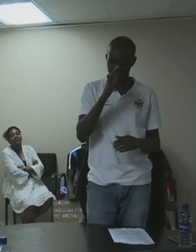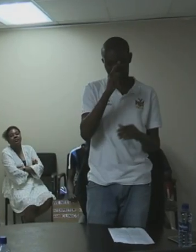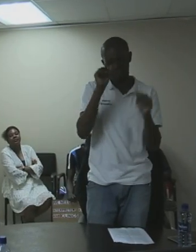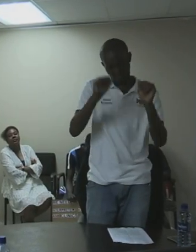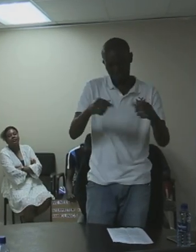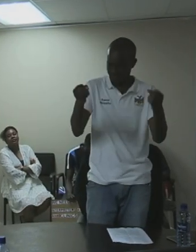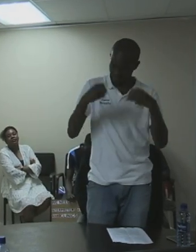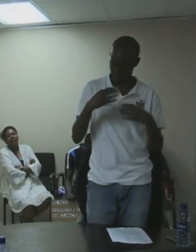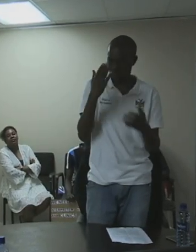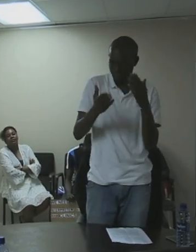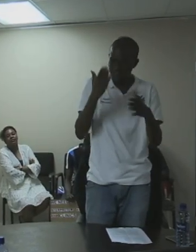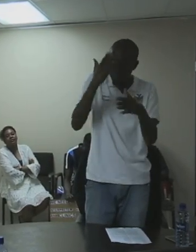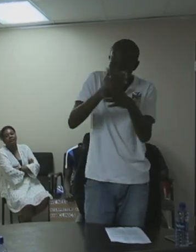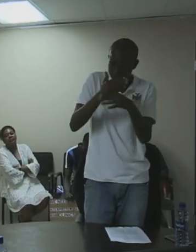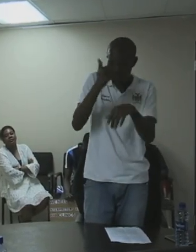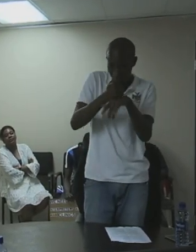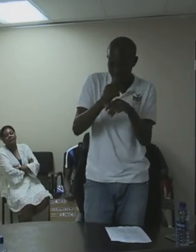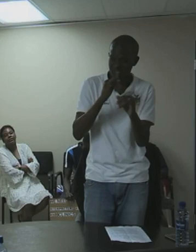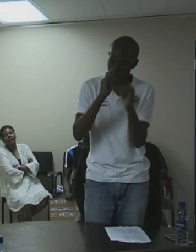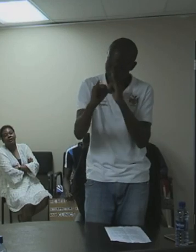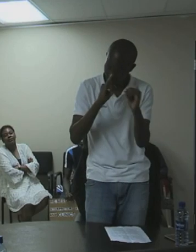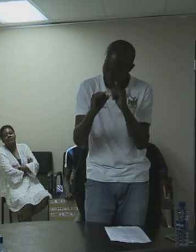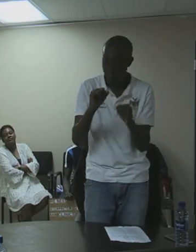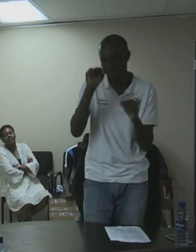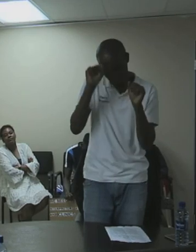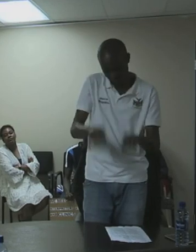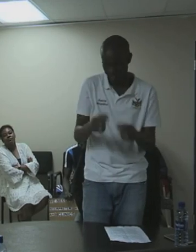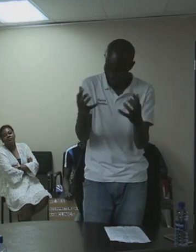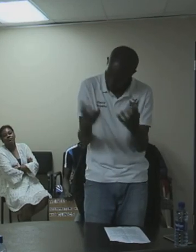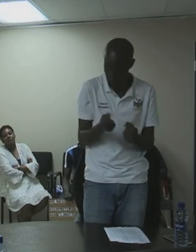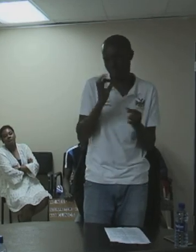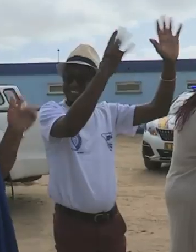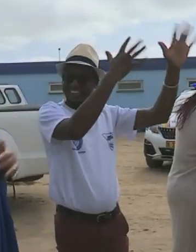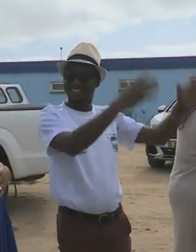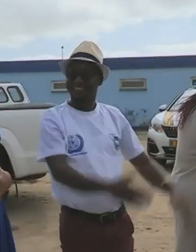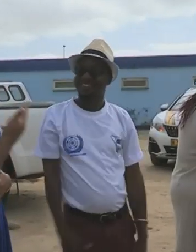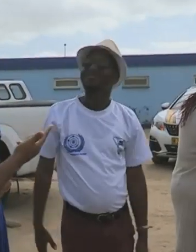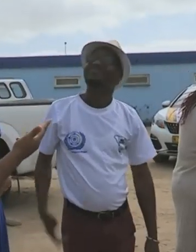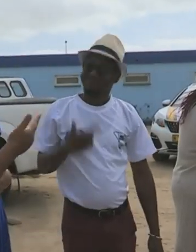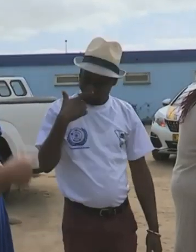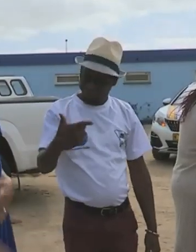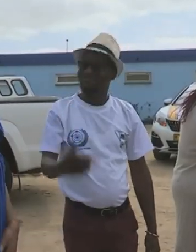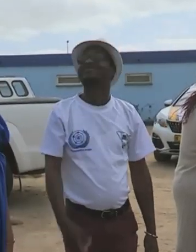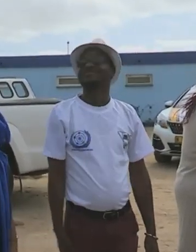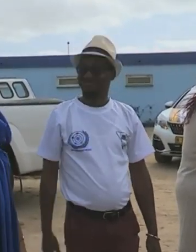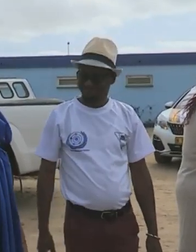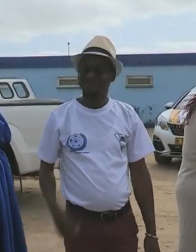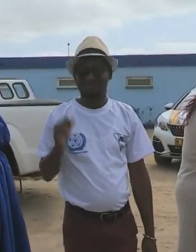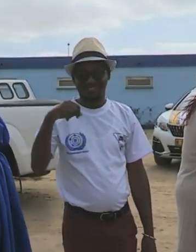We want to be treated equally, to be given the same opportunity to get jobs. The Education Directorate and Frida Stefana says